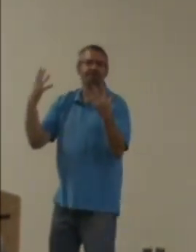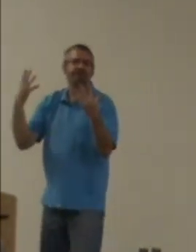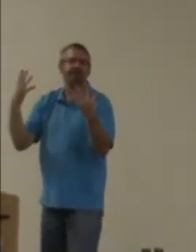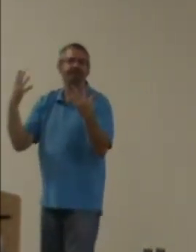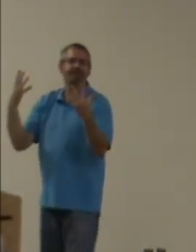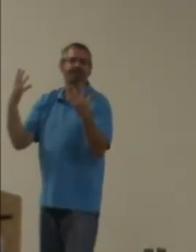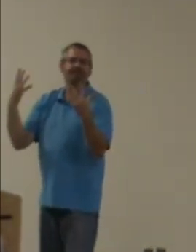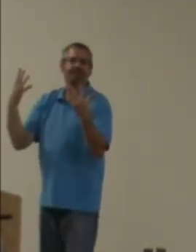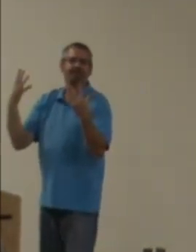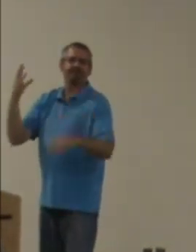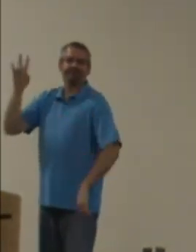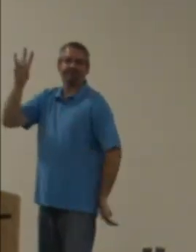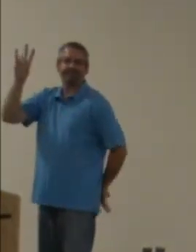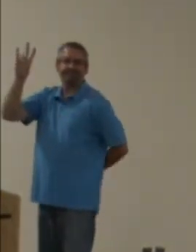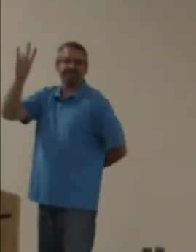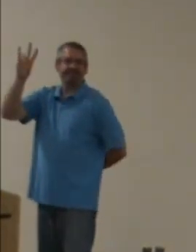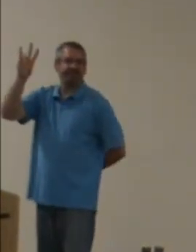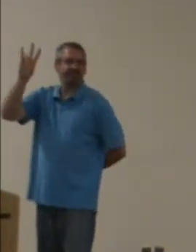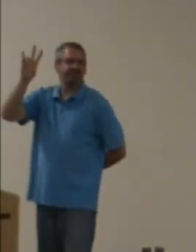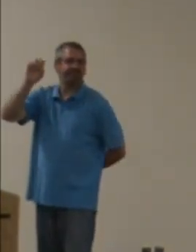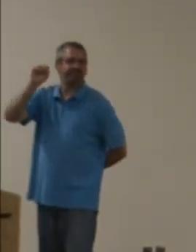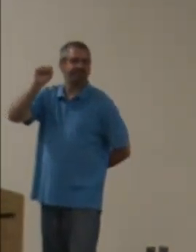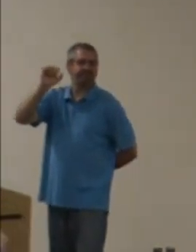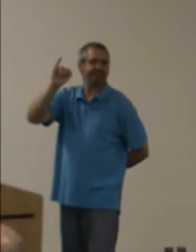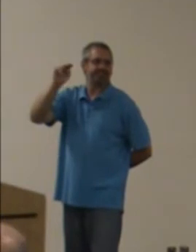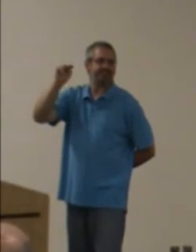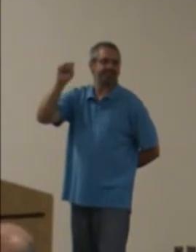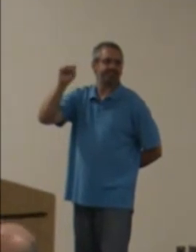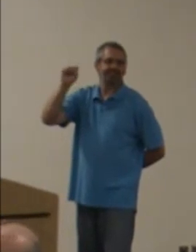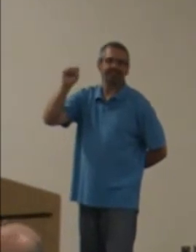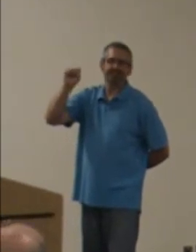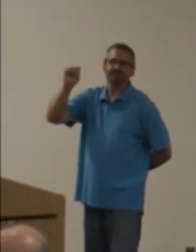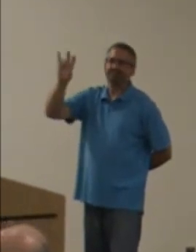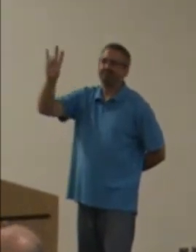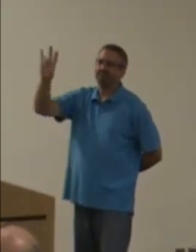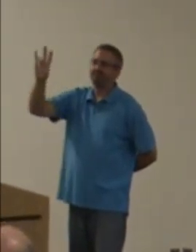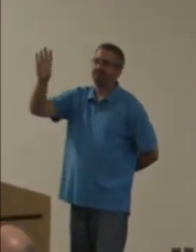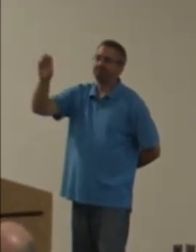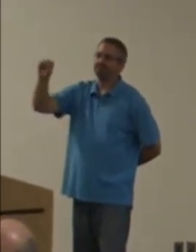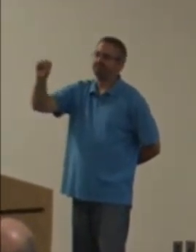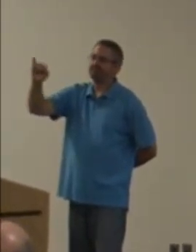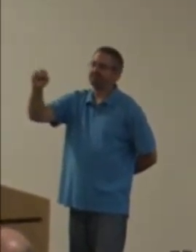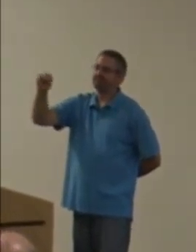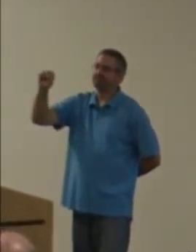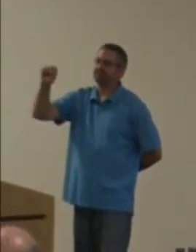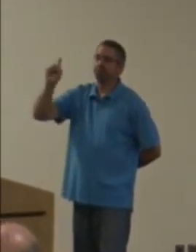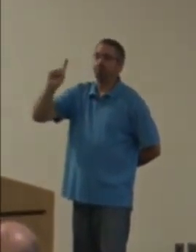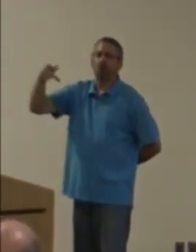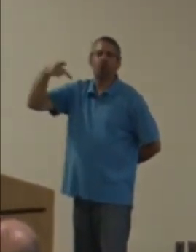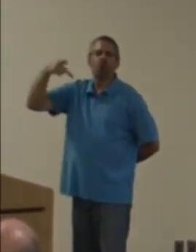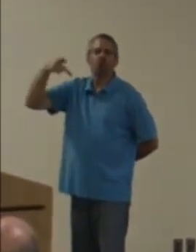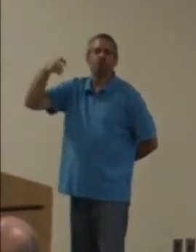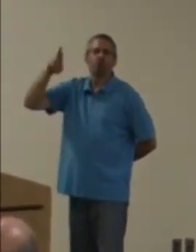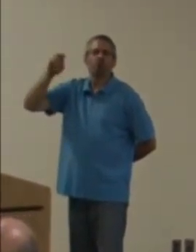How many? There's a world. Seven. Seven cents. Just seven cents.